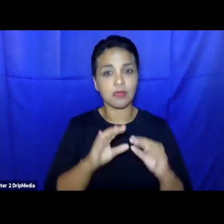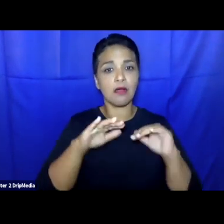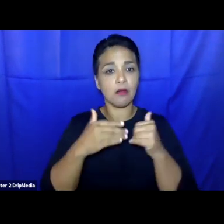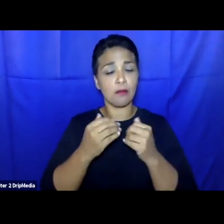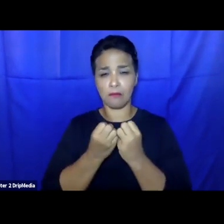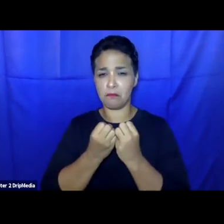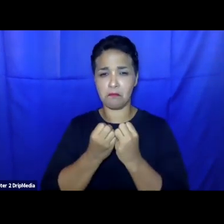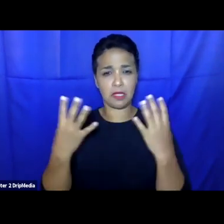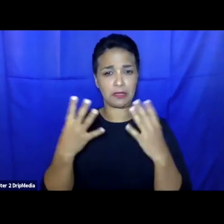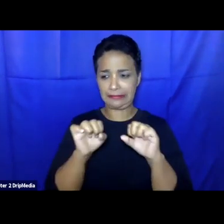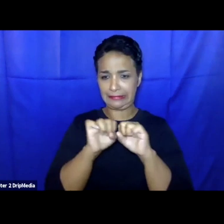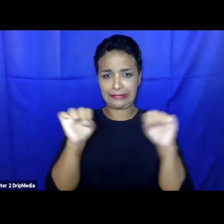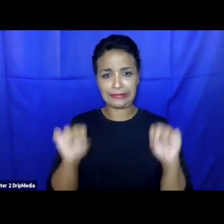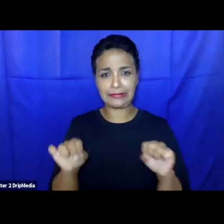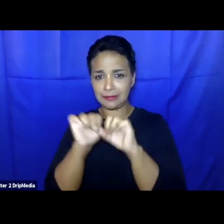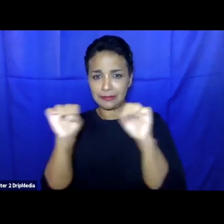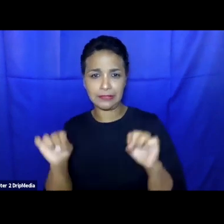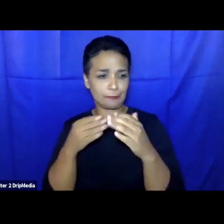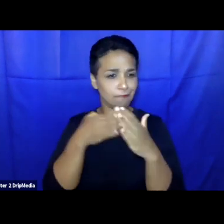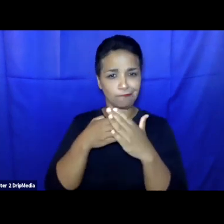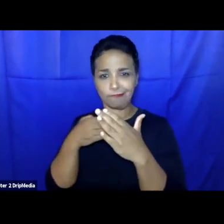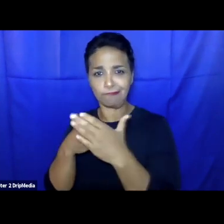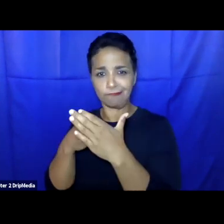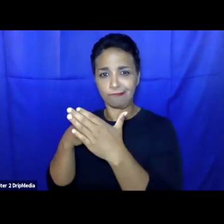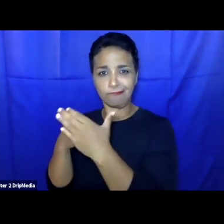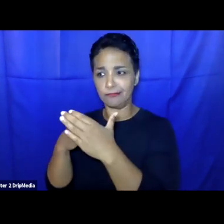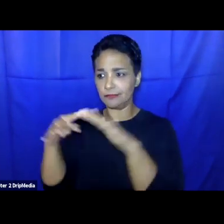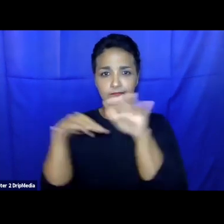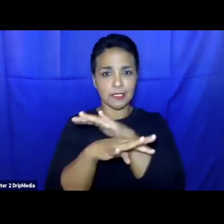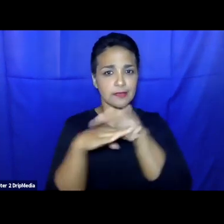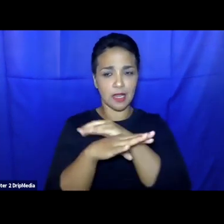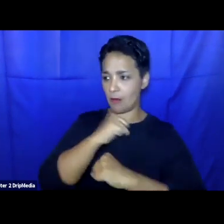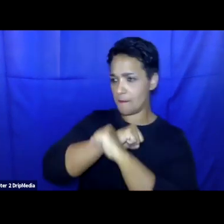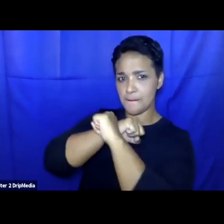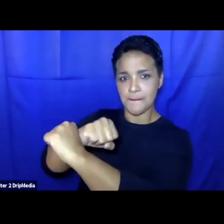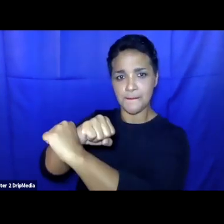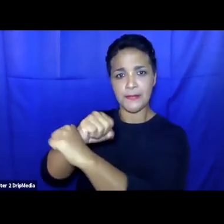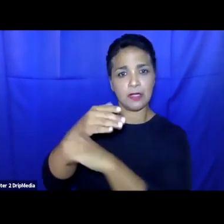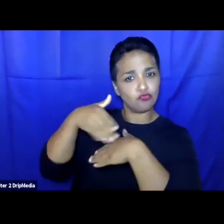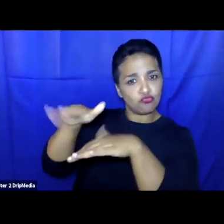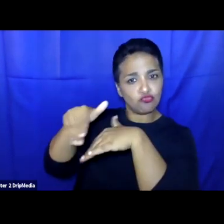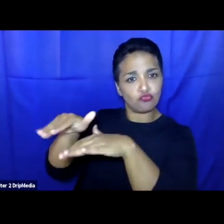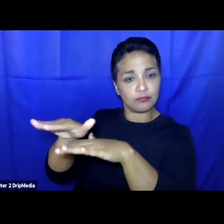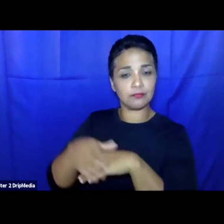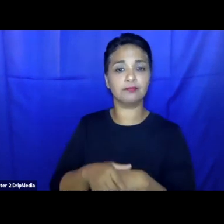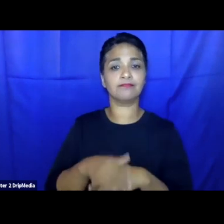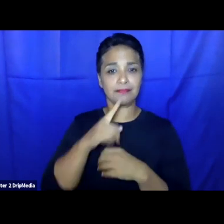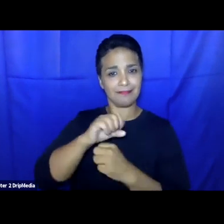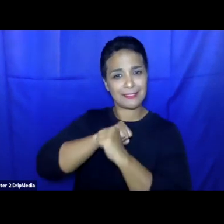systematic and often violent rejections of asylum seekers at EU borders so-called pushbacks. In parallel the